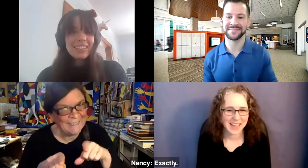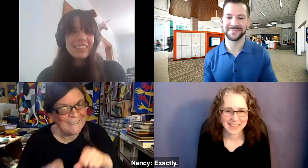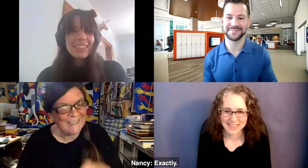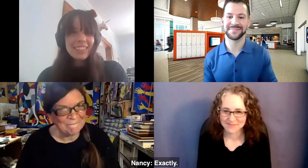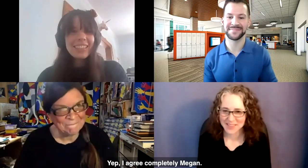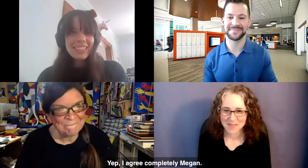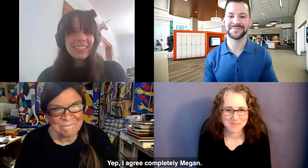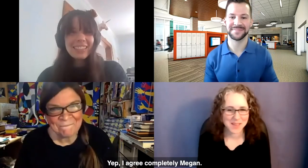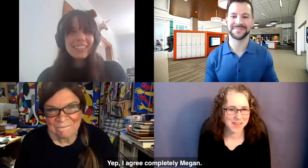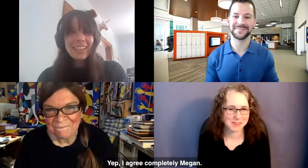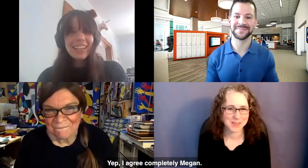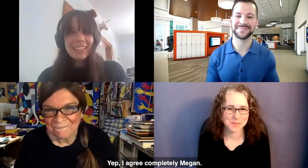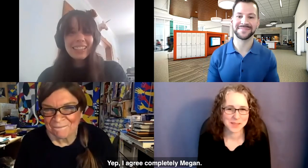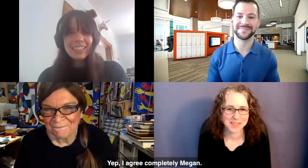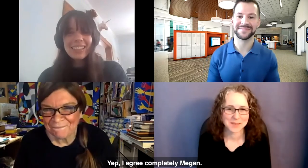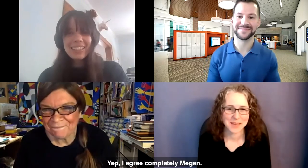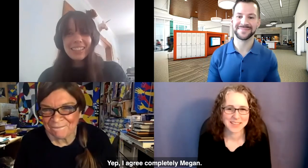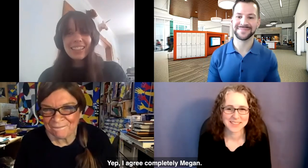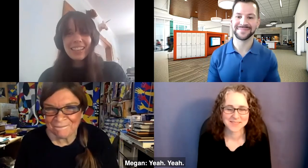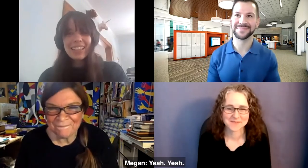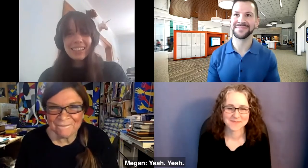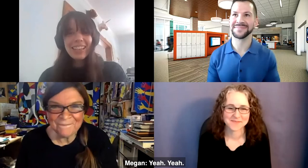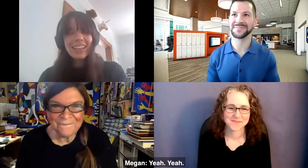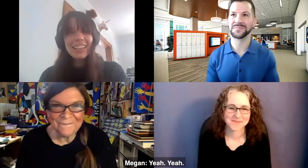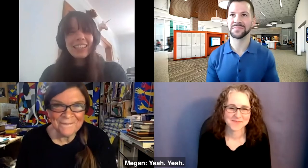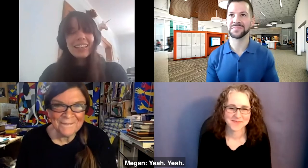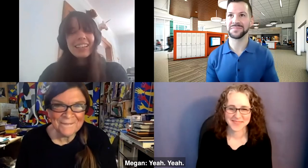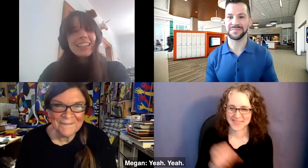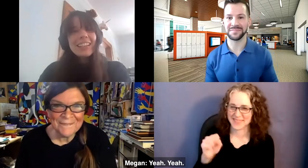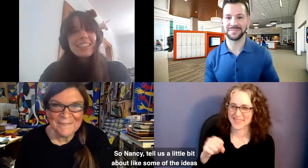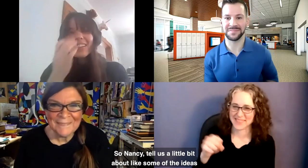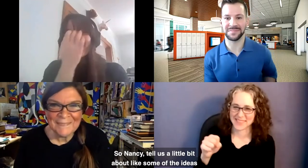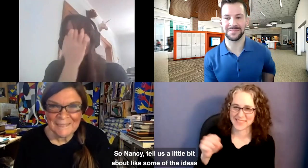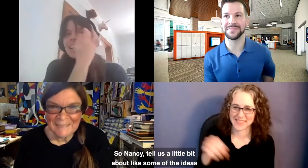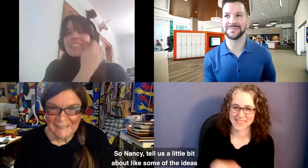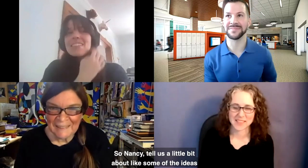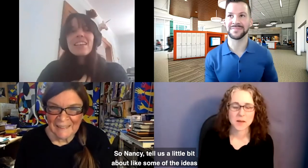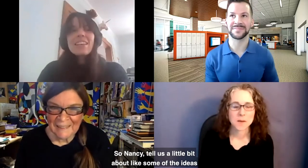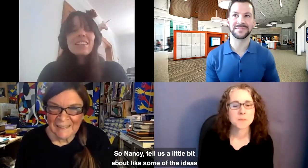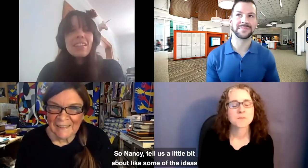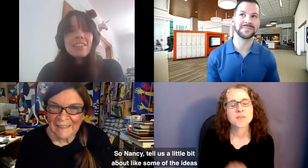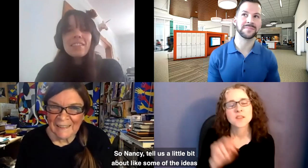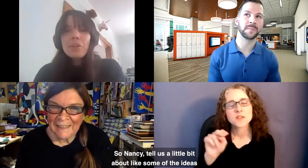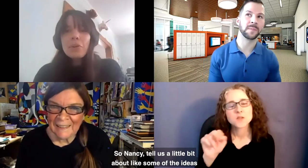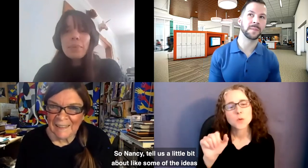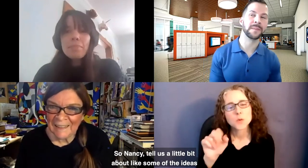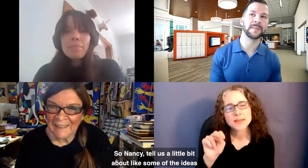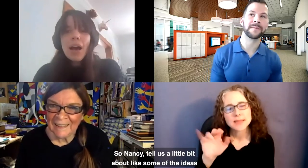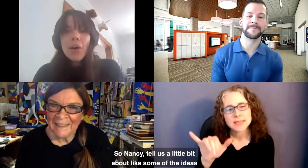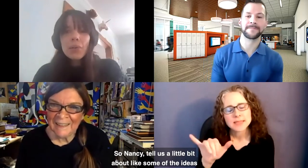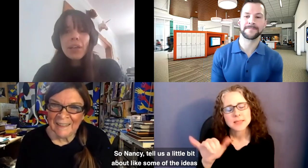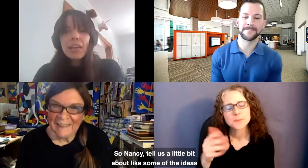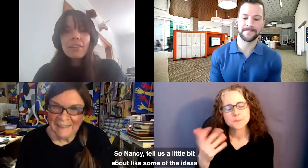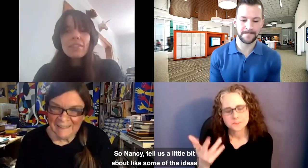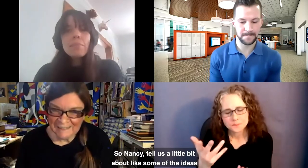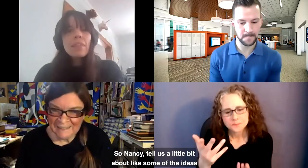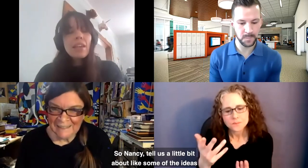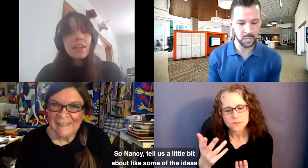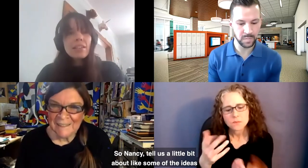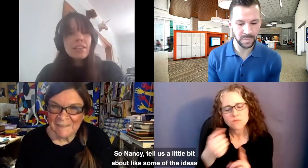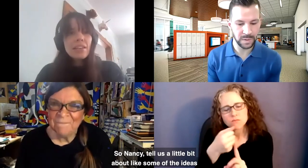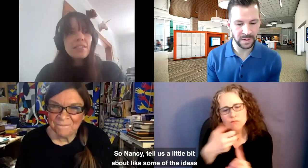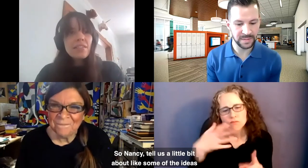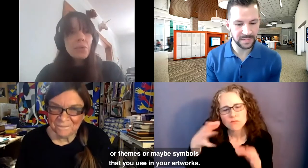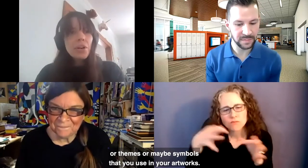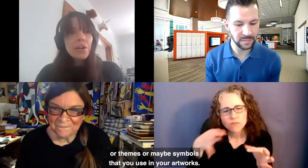Exactly. Yep, I agree completely, Megan. Megan speaking. So, Nancy, tell us a little bit about some of